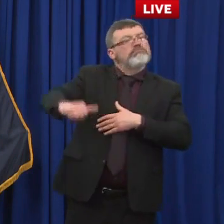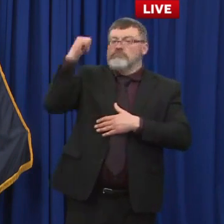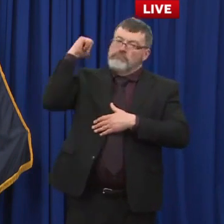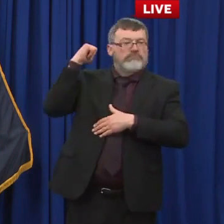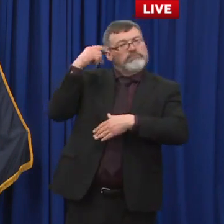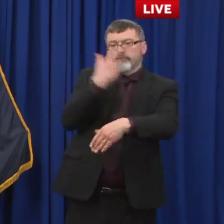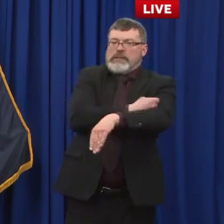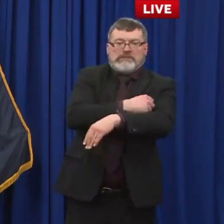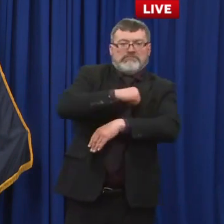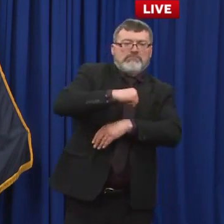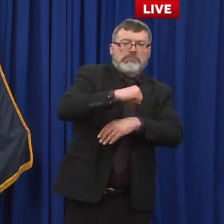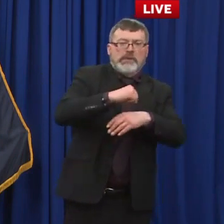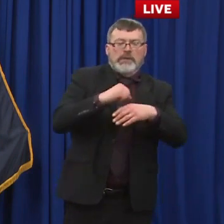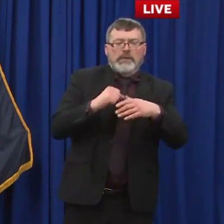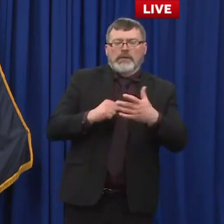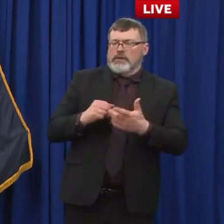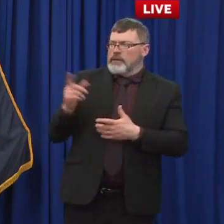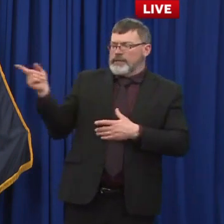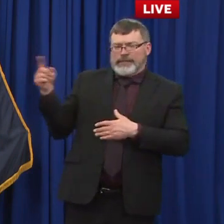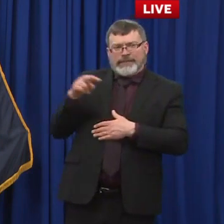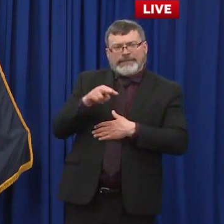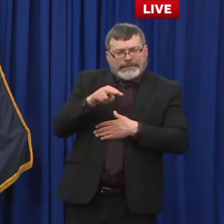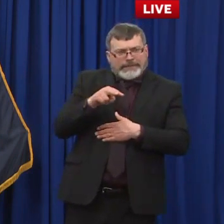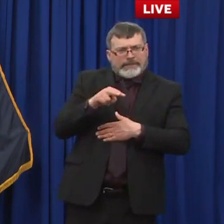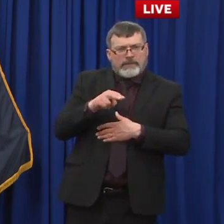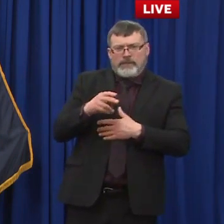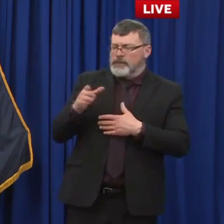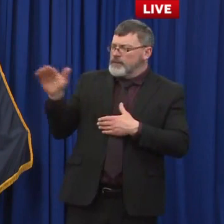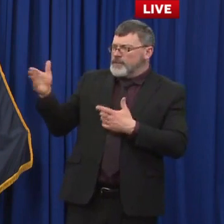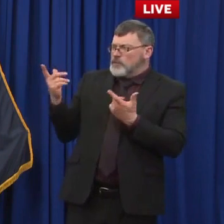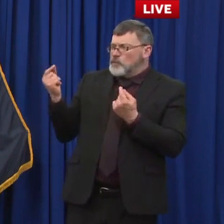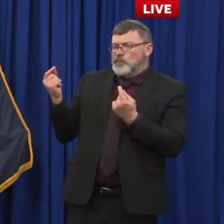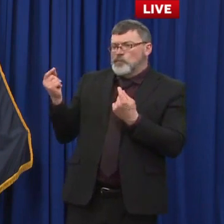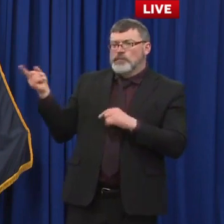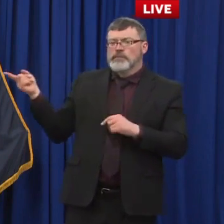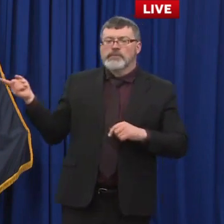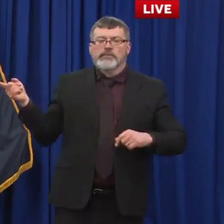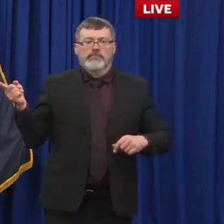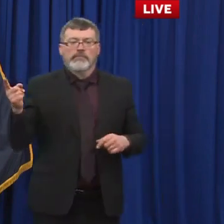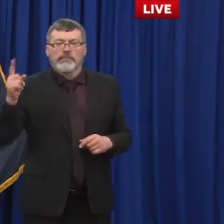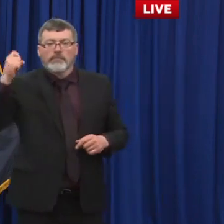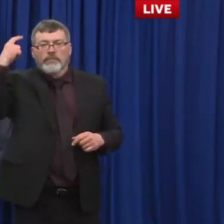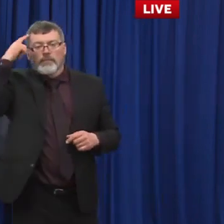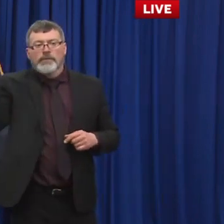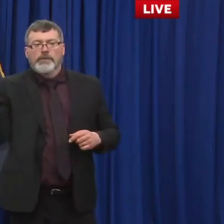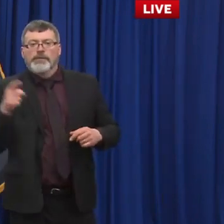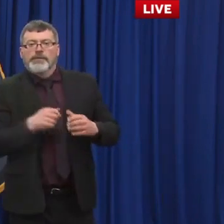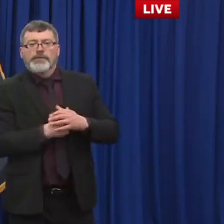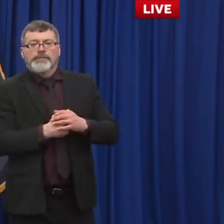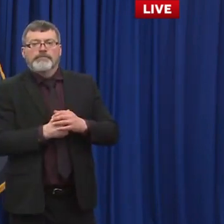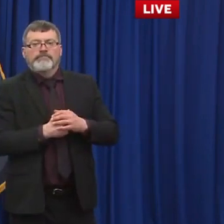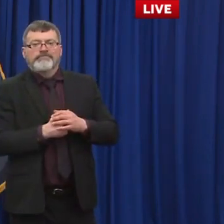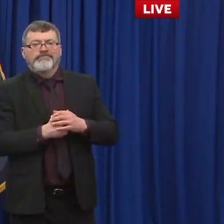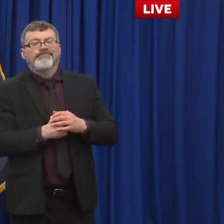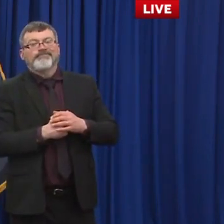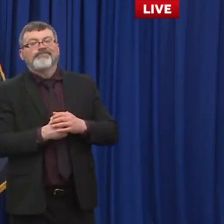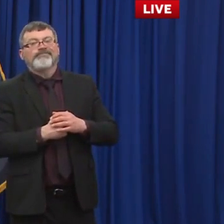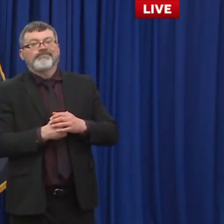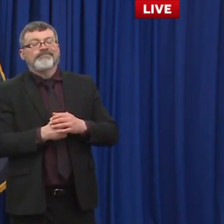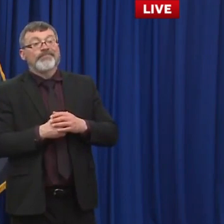Well, there's a couple different, potentially a couple different reasons for that. Those tend to be more of our rural communities, of course.